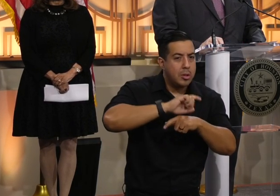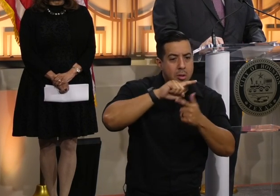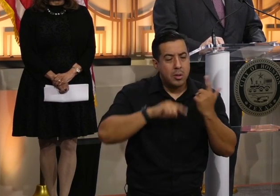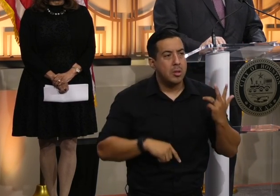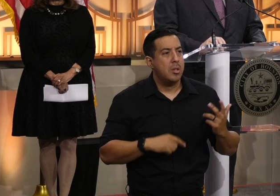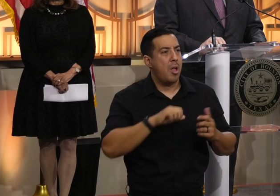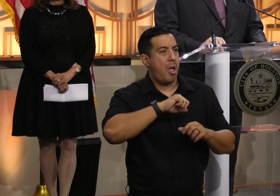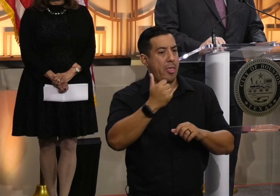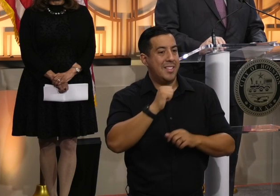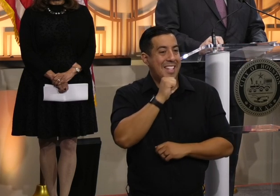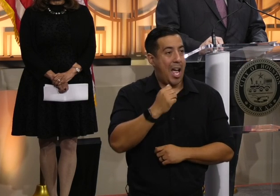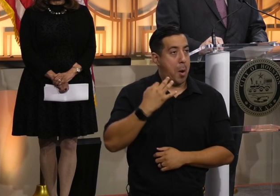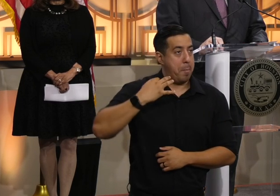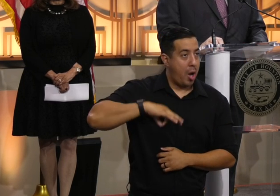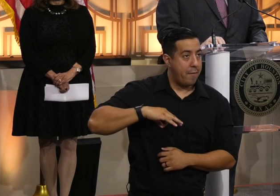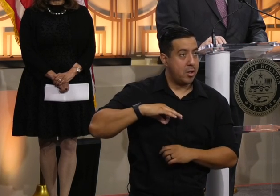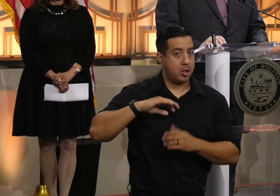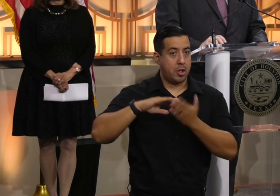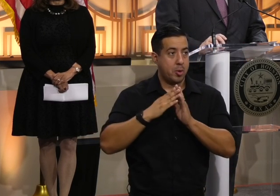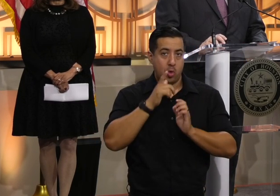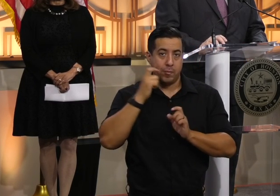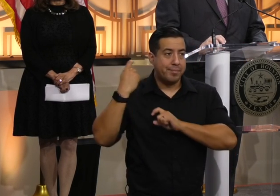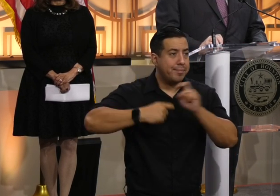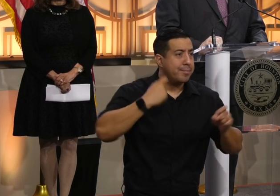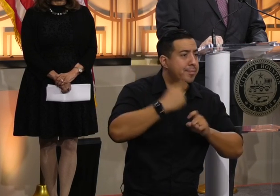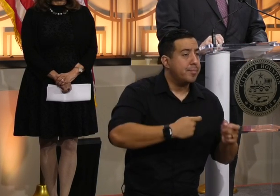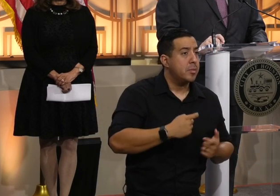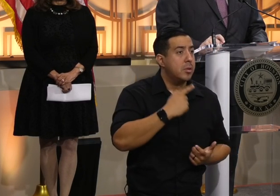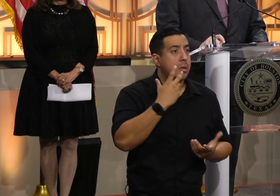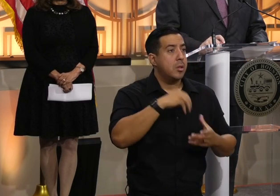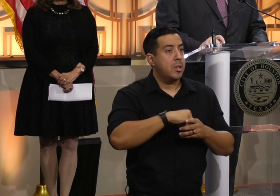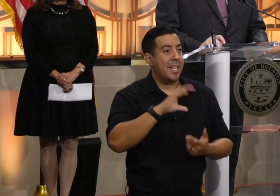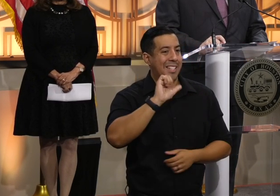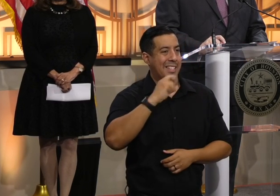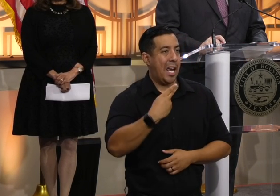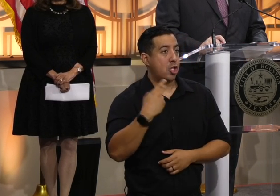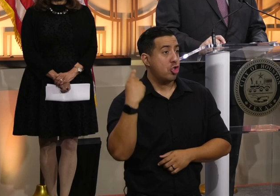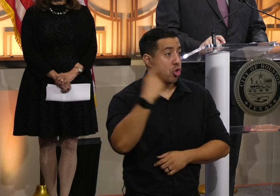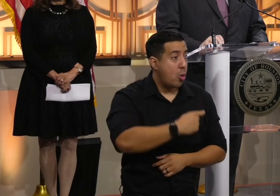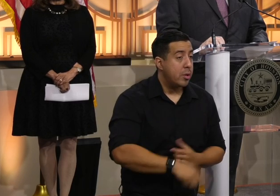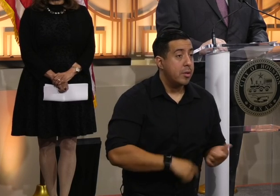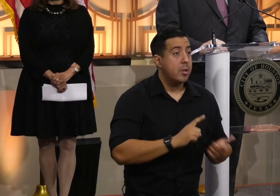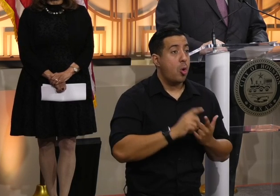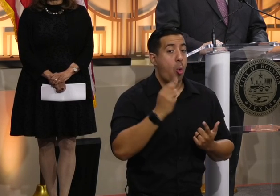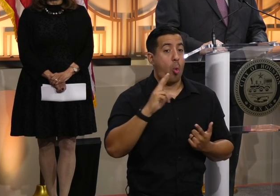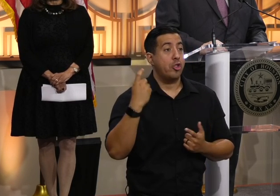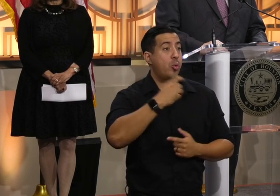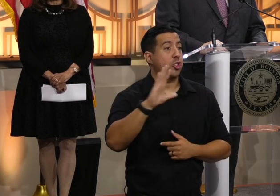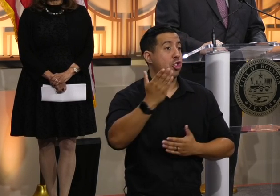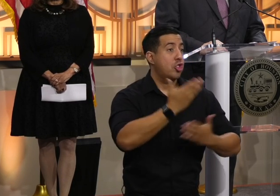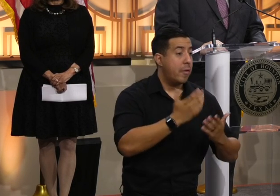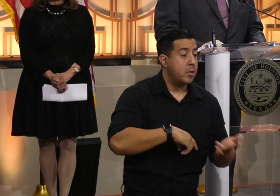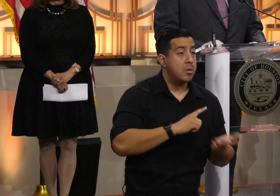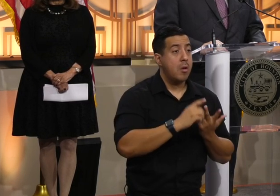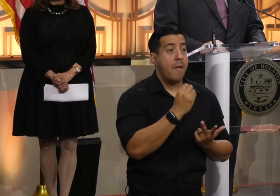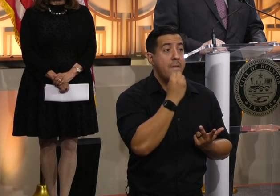other nonprofit partners, and generous community members. And that includes cash donations and donated services, food,